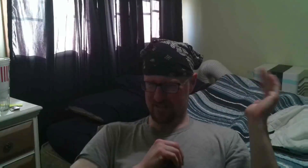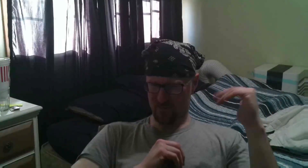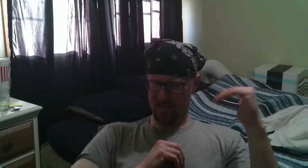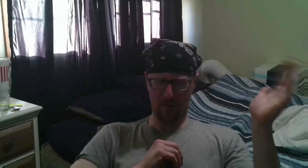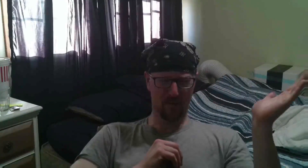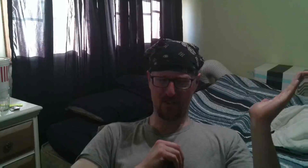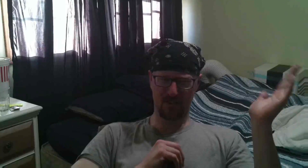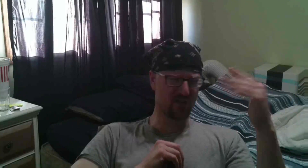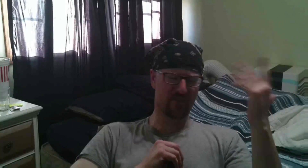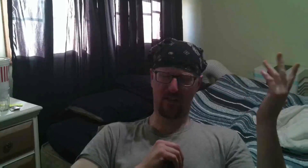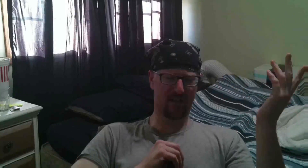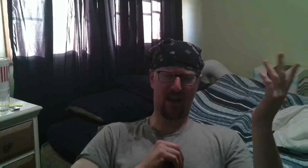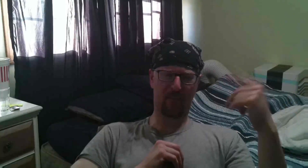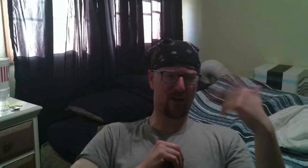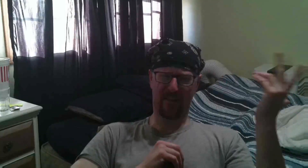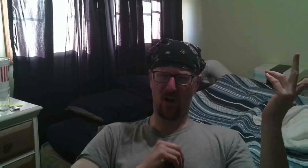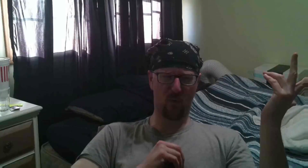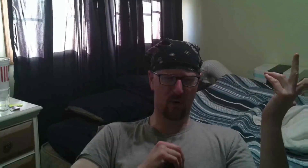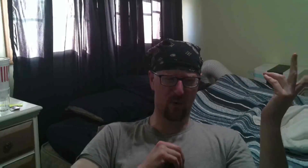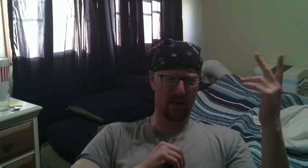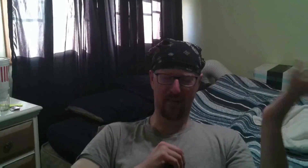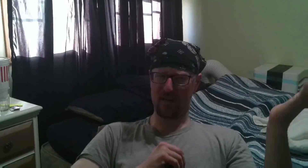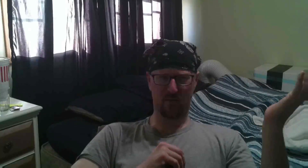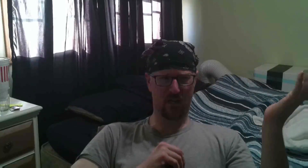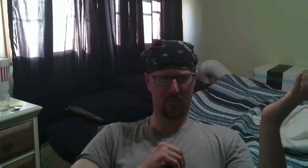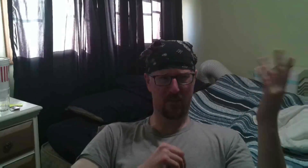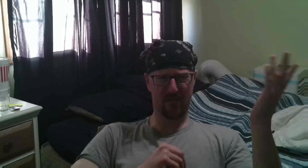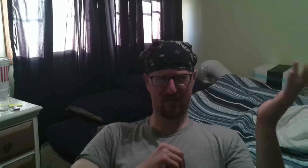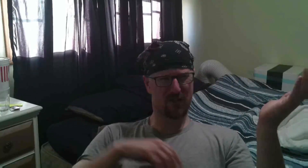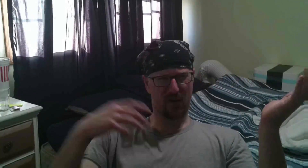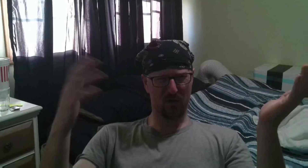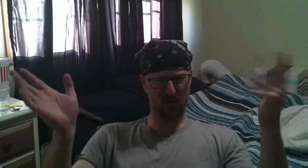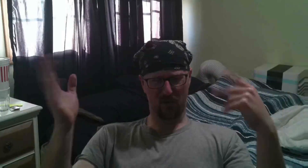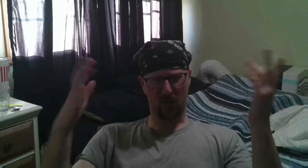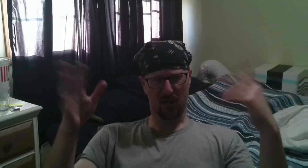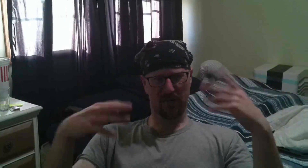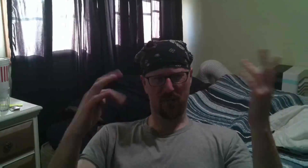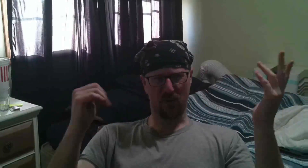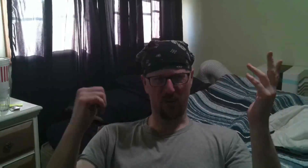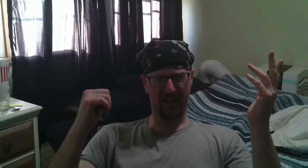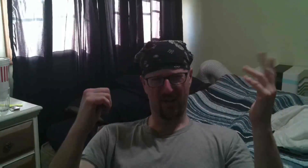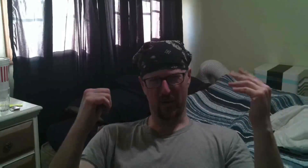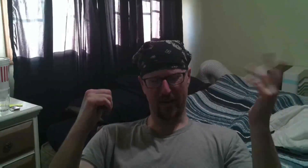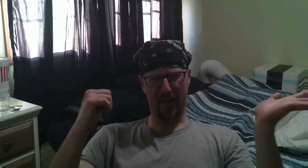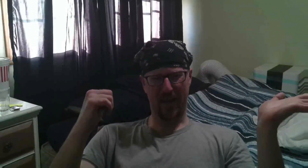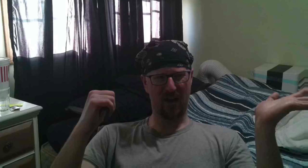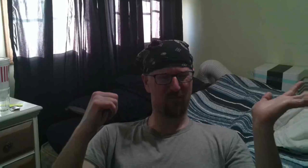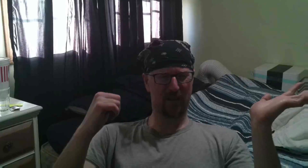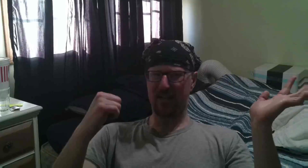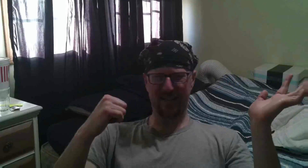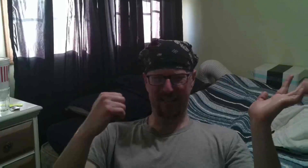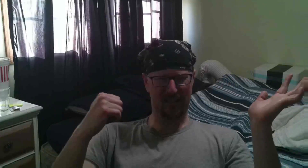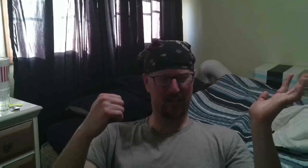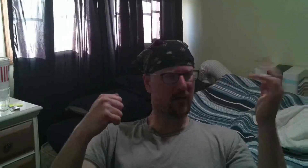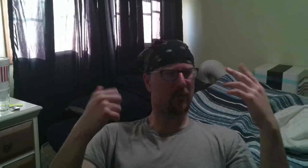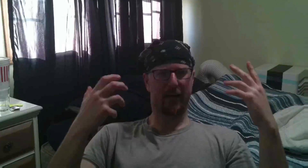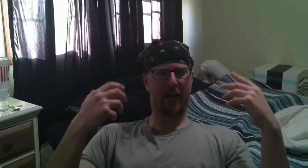I said when they got blisters nothing nothing happened they all went away they healed up you know it looks a little ugly for a week week and a half but it's not like oh my gosh